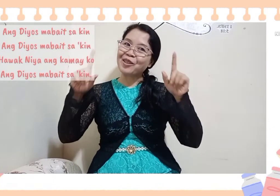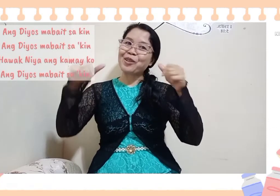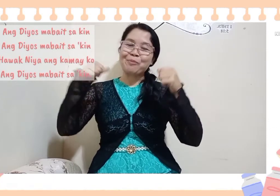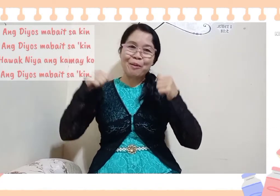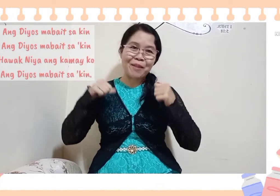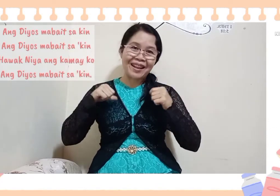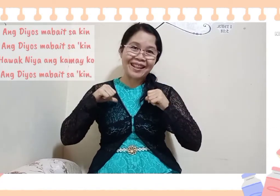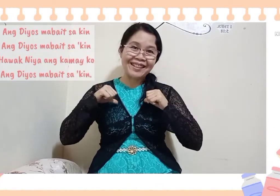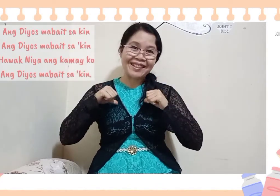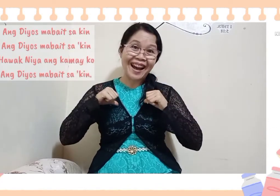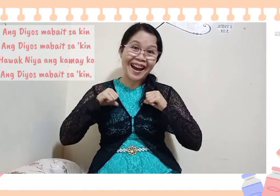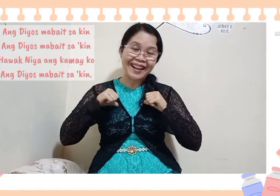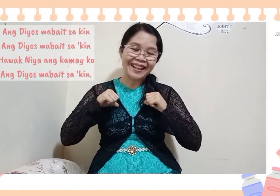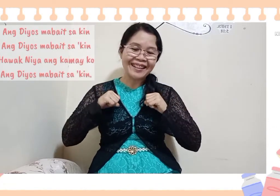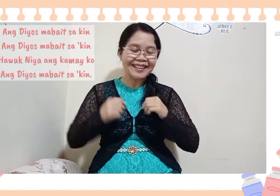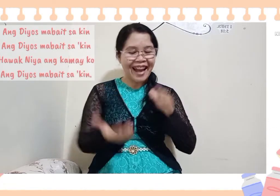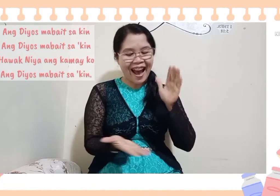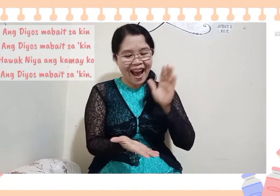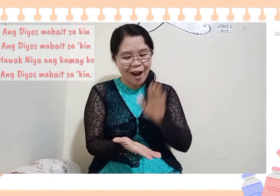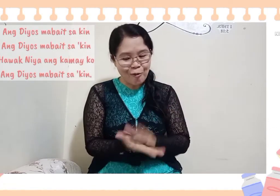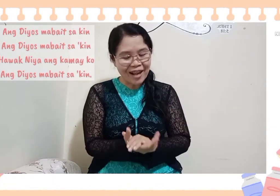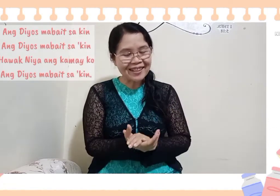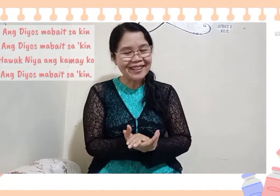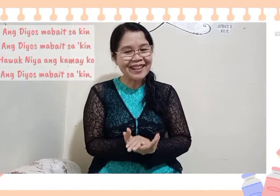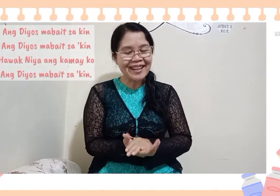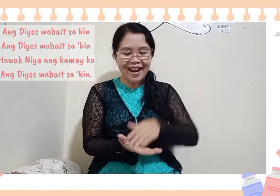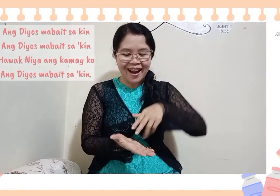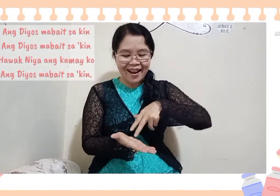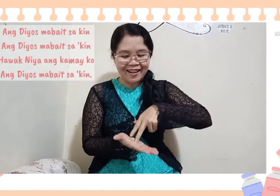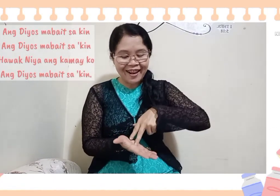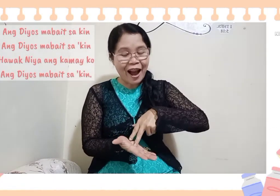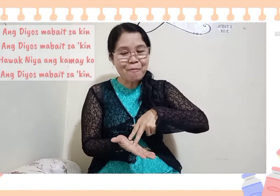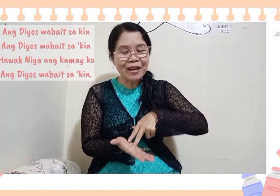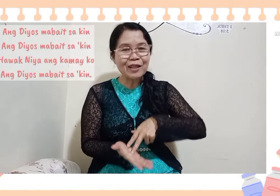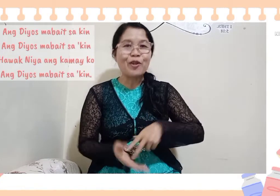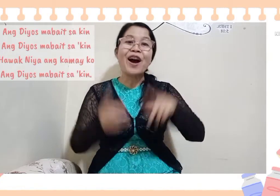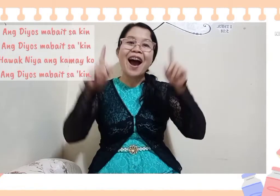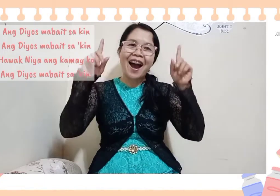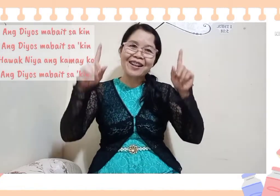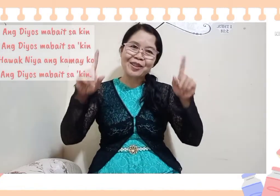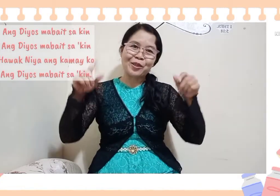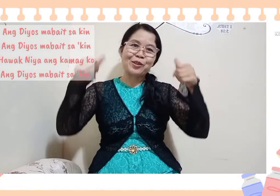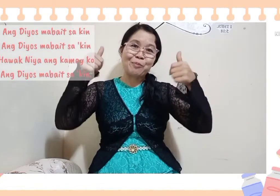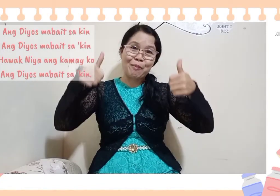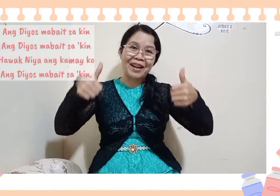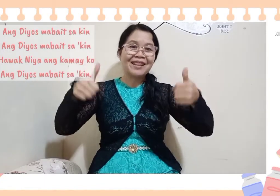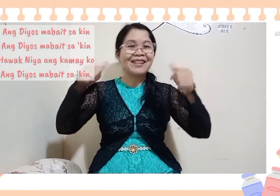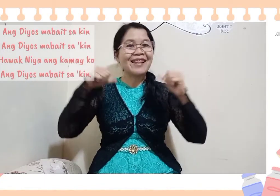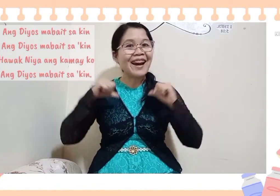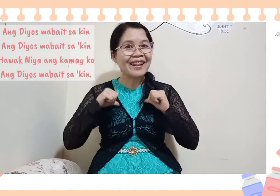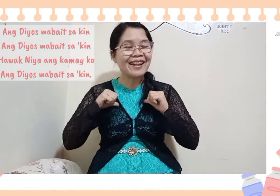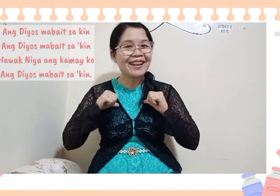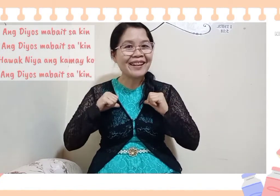Ang Diyos mabait sakin. Hawak niya ang kamay ko. Ang Diyos mabait sakin.